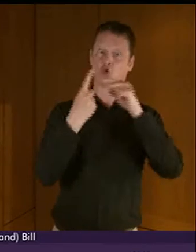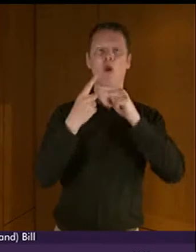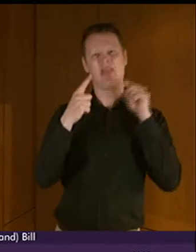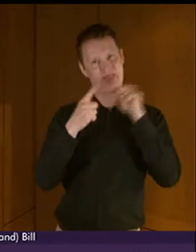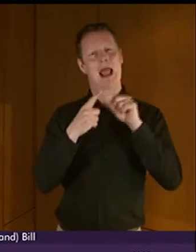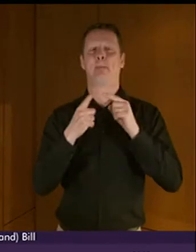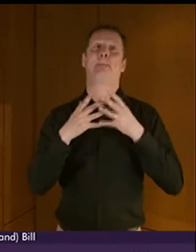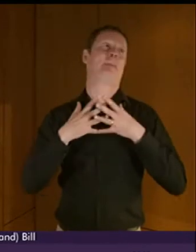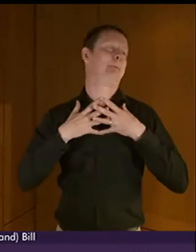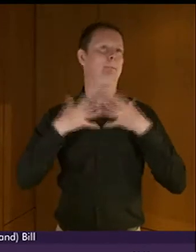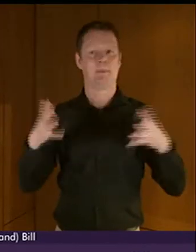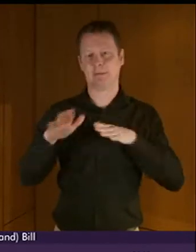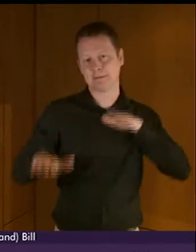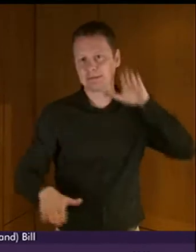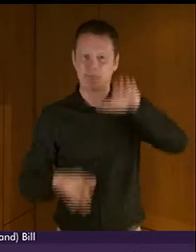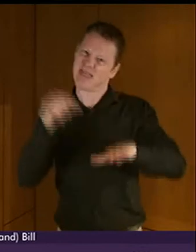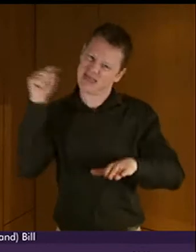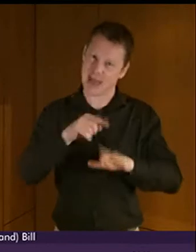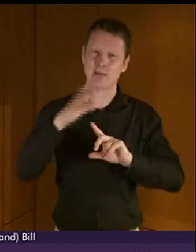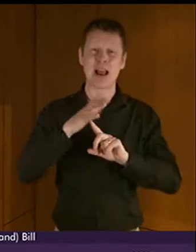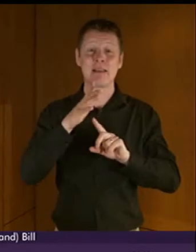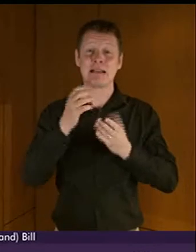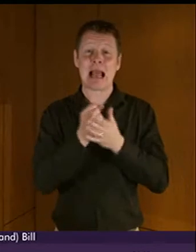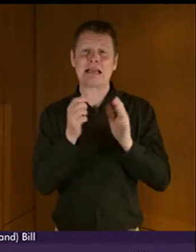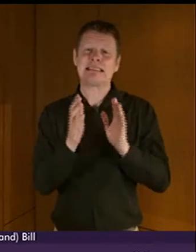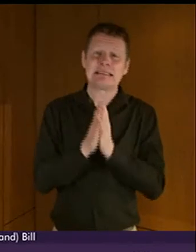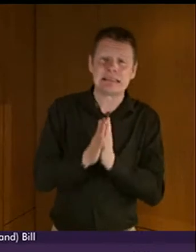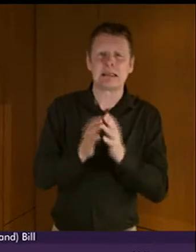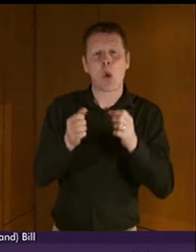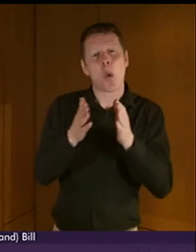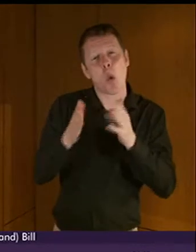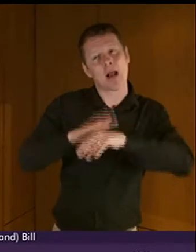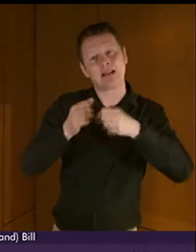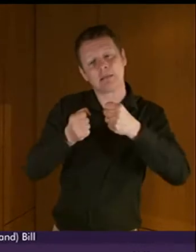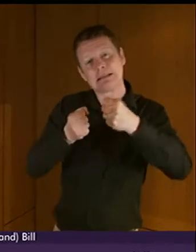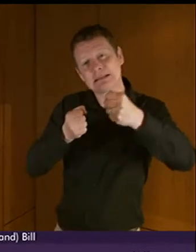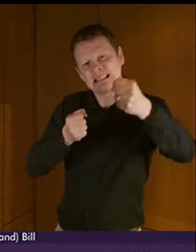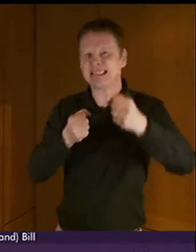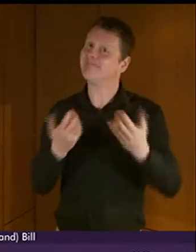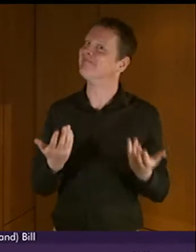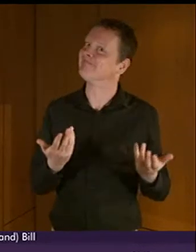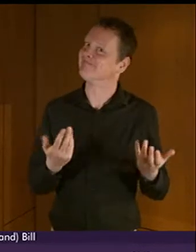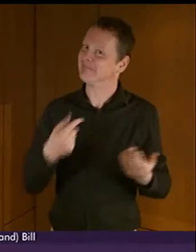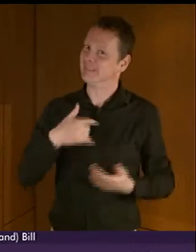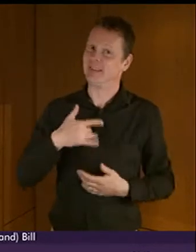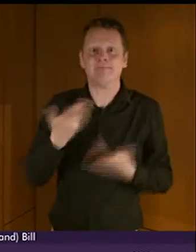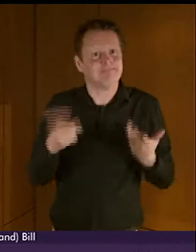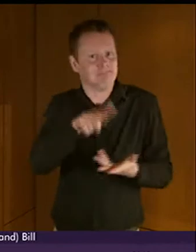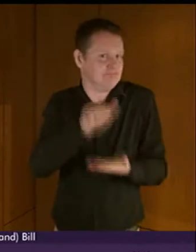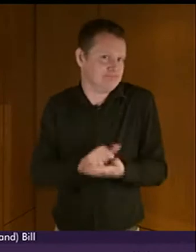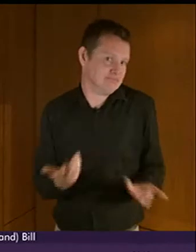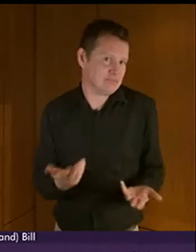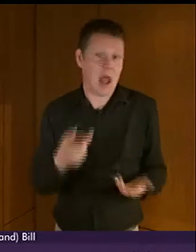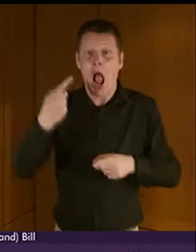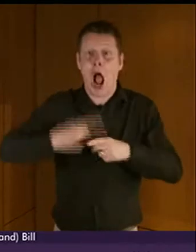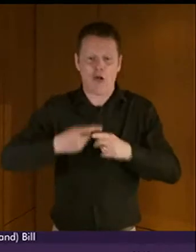stepping stone for this. And if it takes a little bit longer than we would like to get that right, then frankly so what? Because there's no point